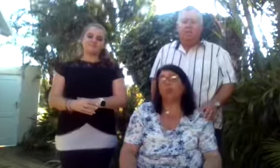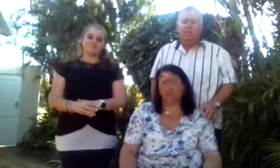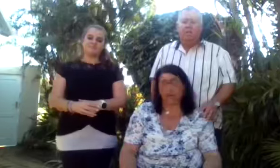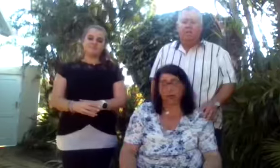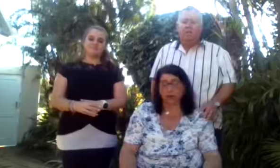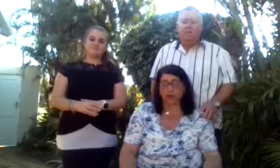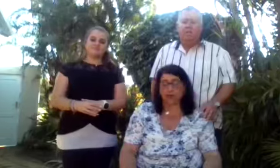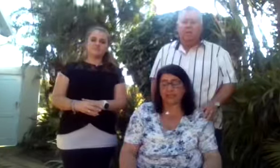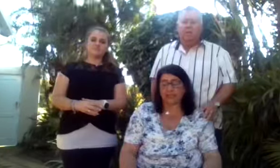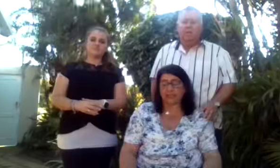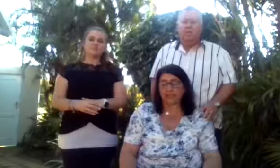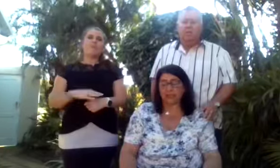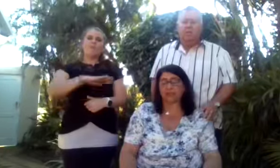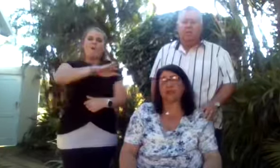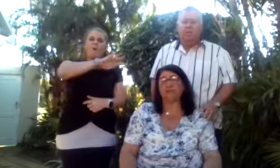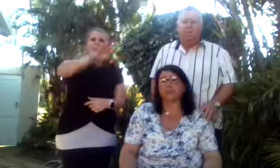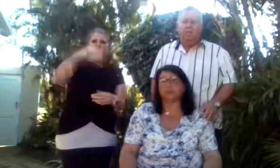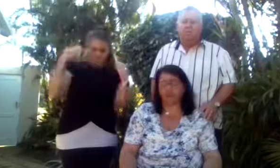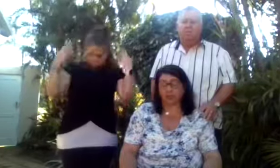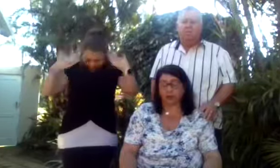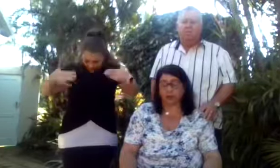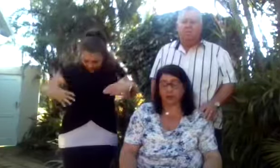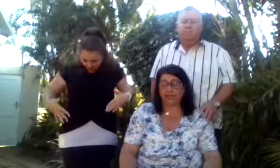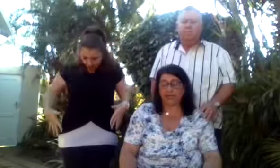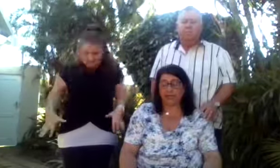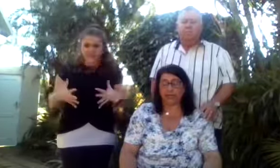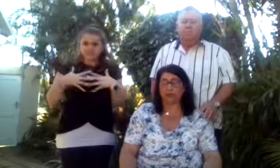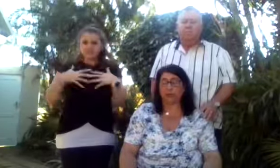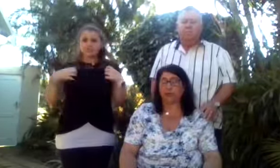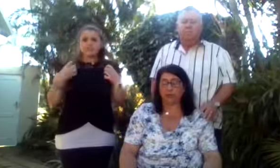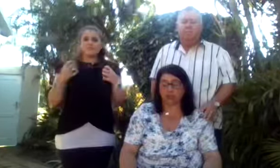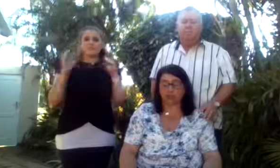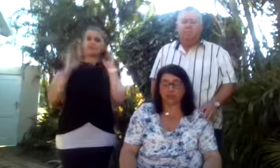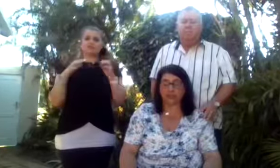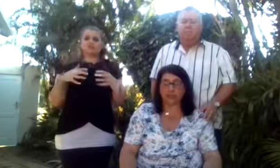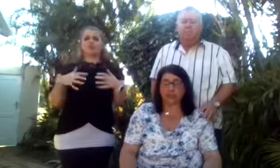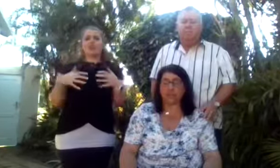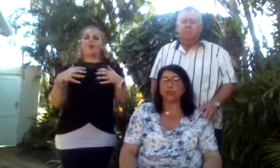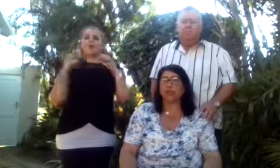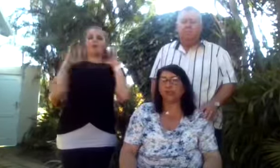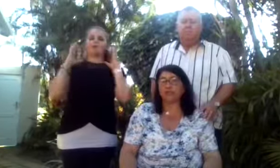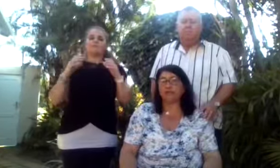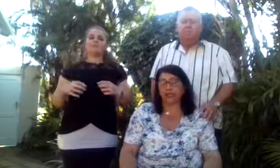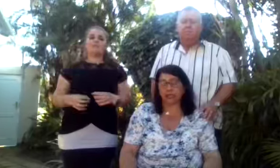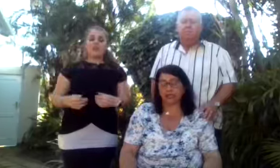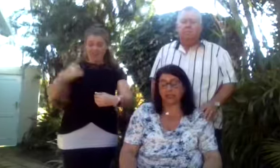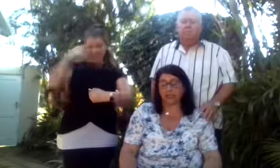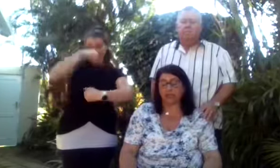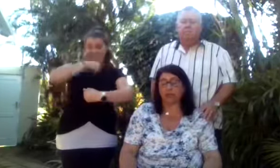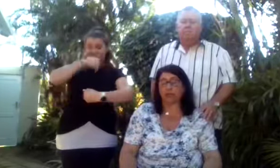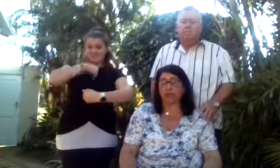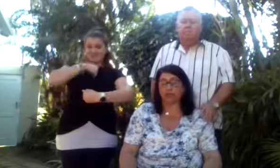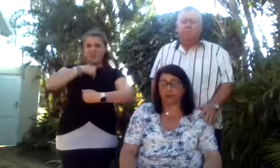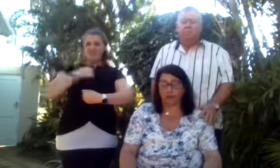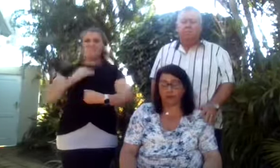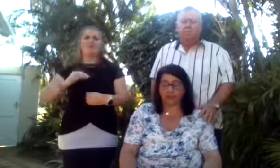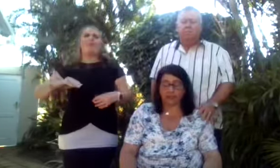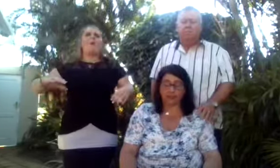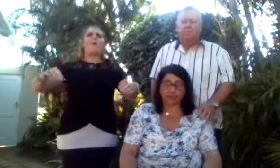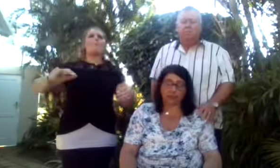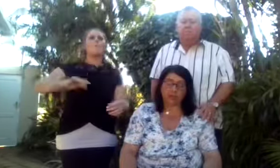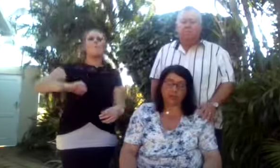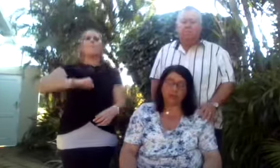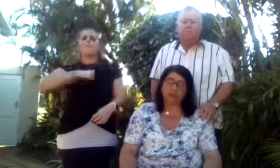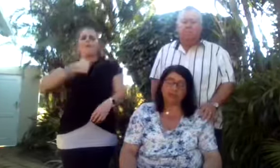For all the outward anxiety Jess may have displayed with her head shaking when she was stressed, she was in fact an extremely brave young